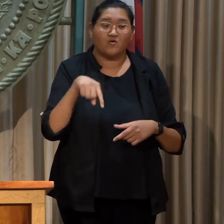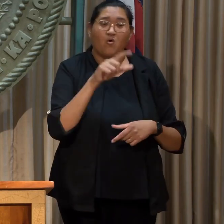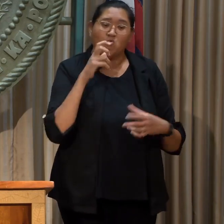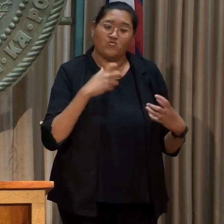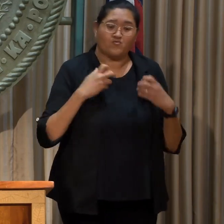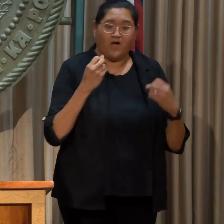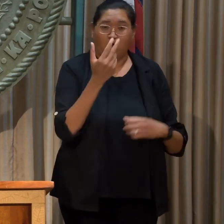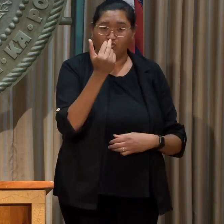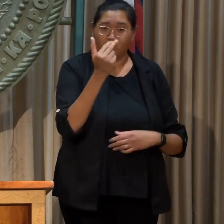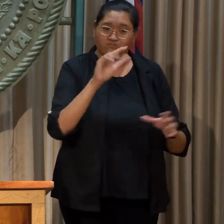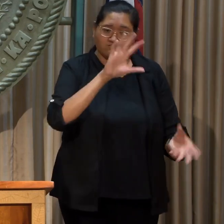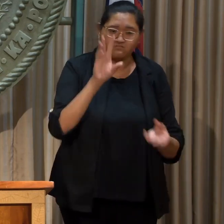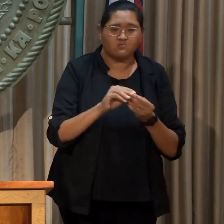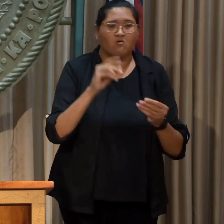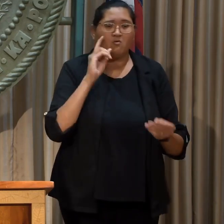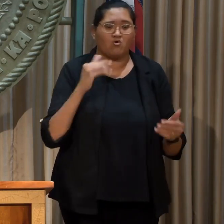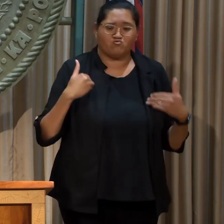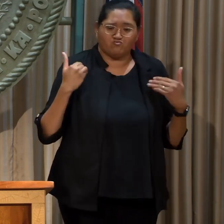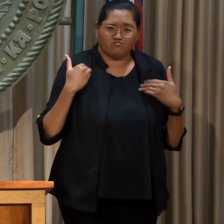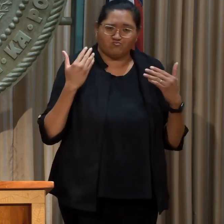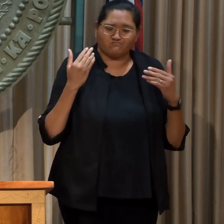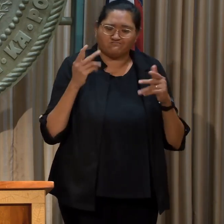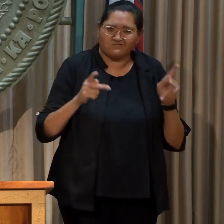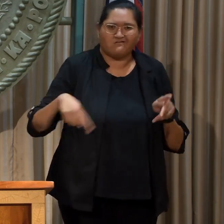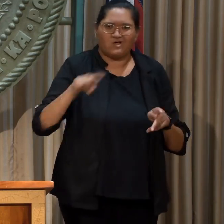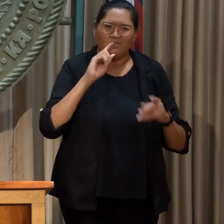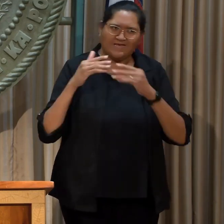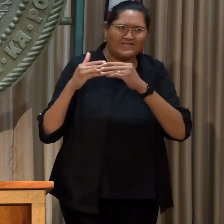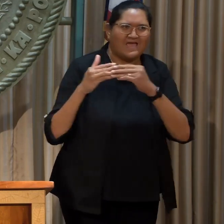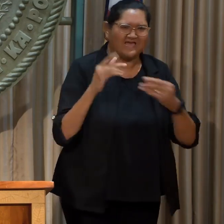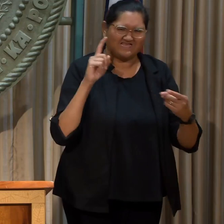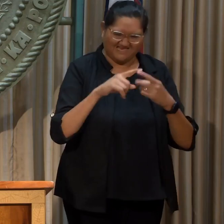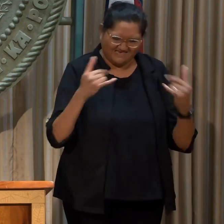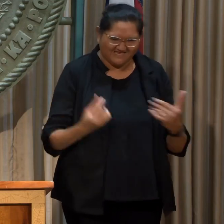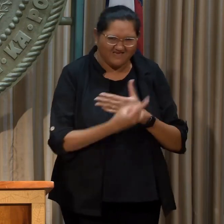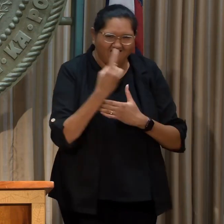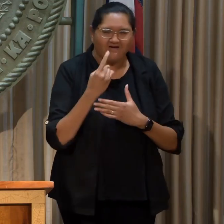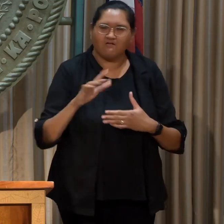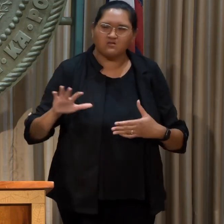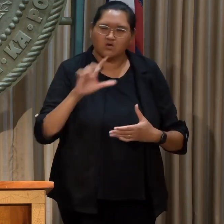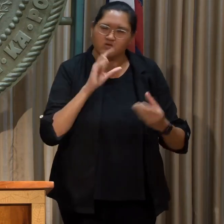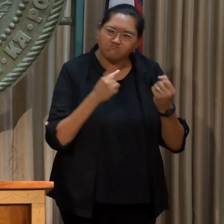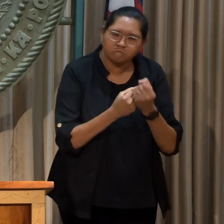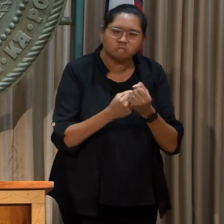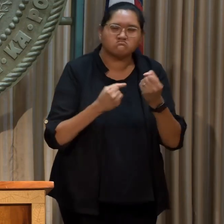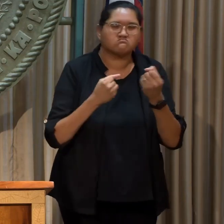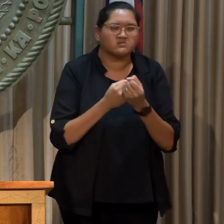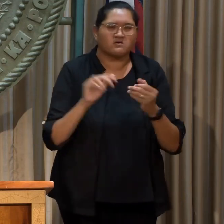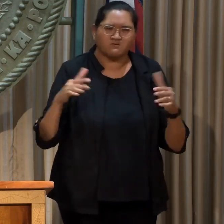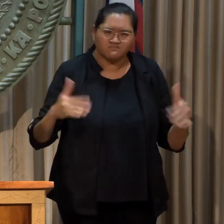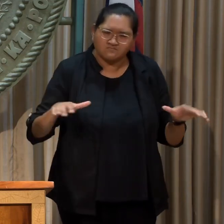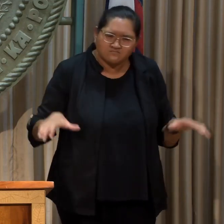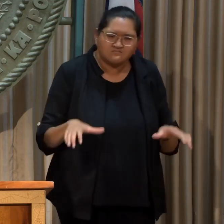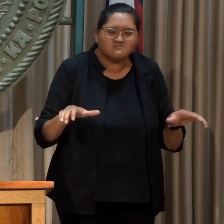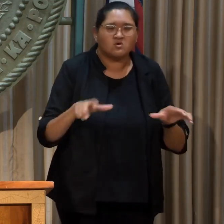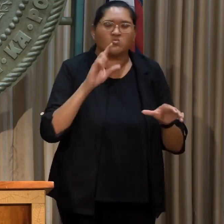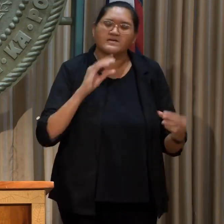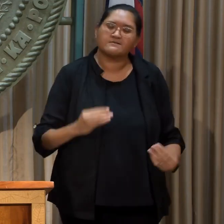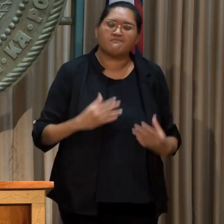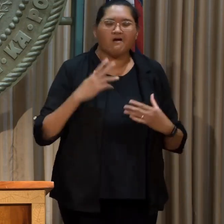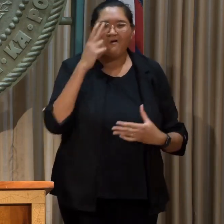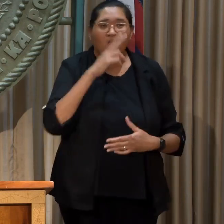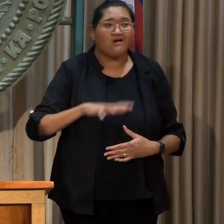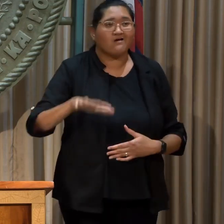13 youth plaintiffs who have led us to this day and whose advocacy and tenacity inspired